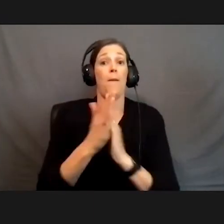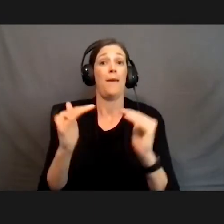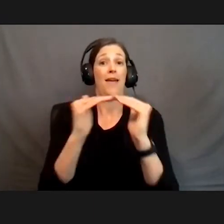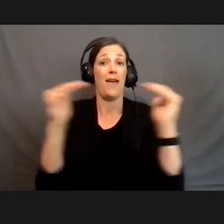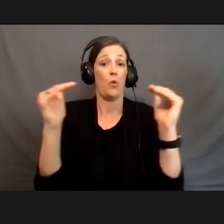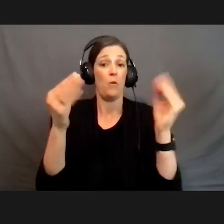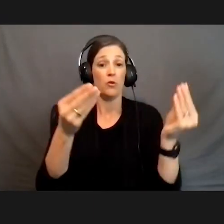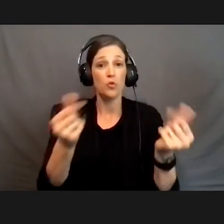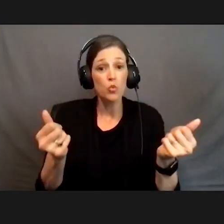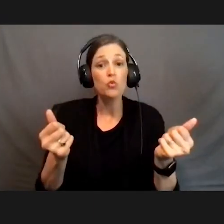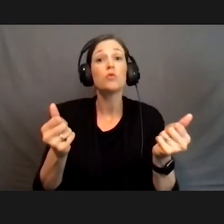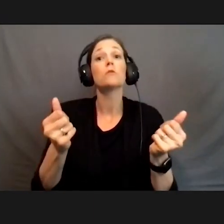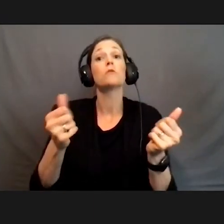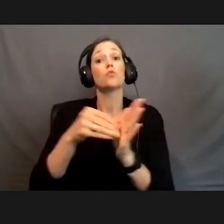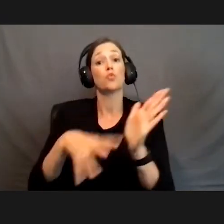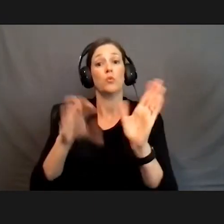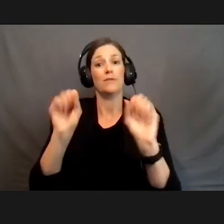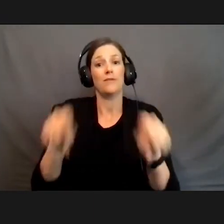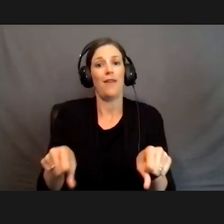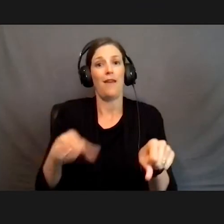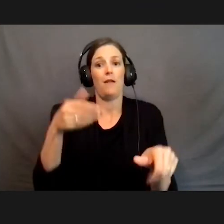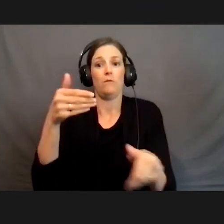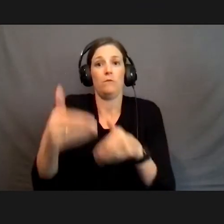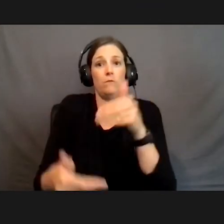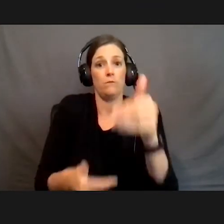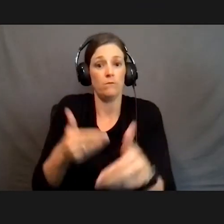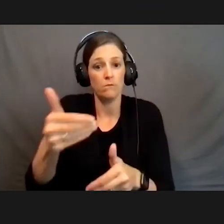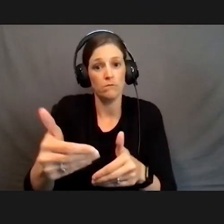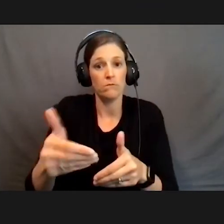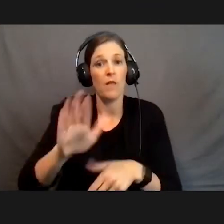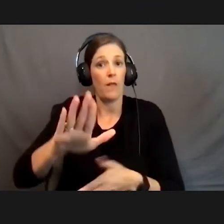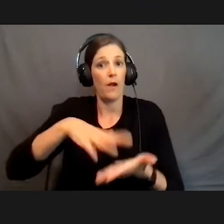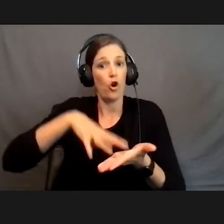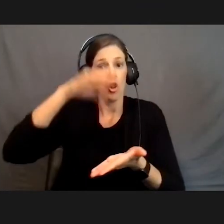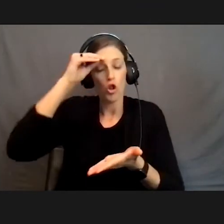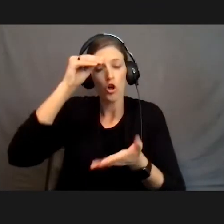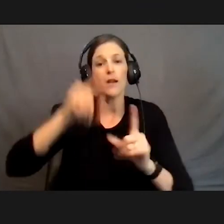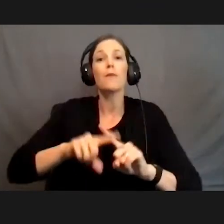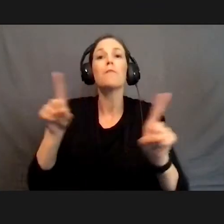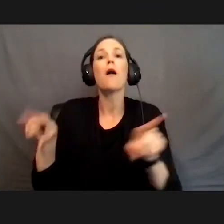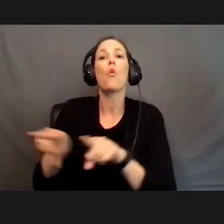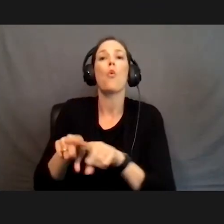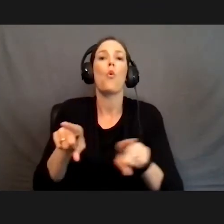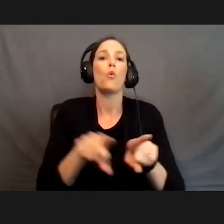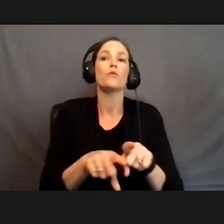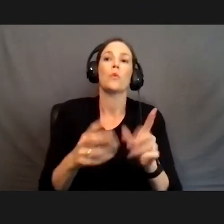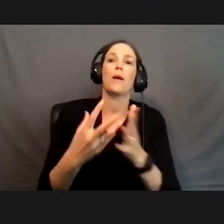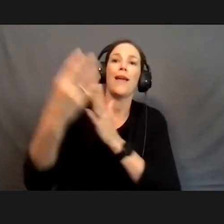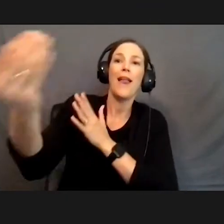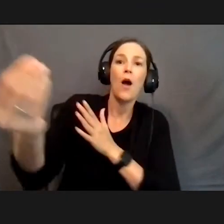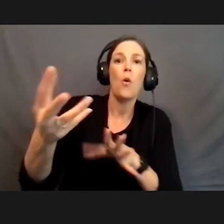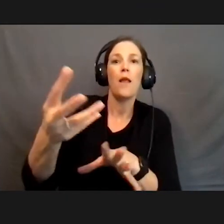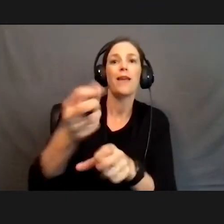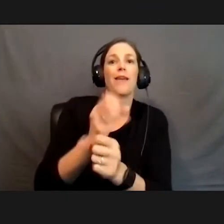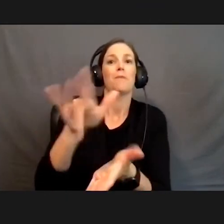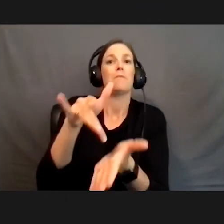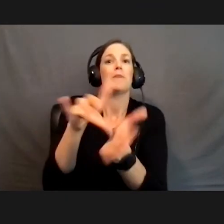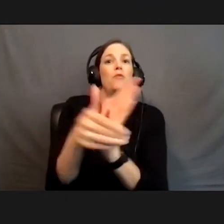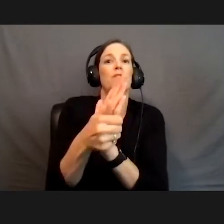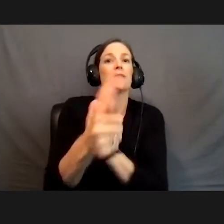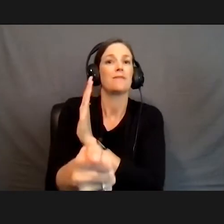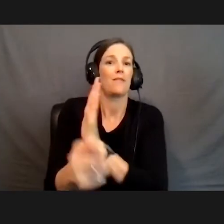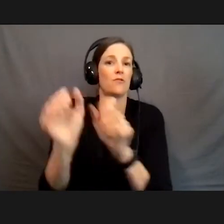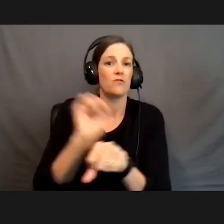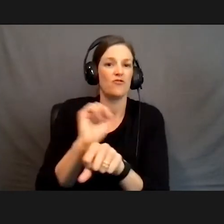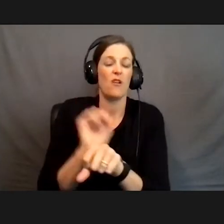students to be able to move through. Their learning, but also that they get out and get a middle skills jobs, it's very